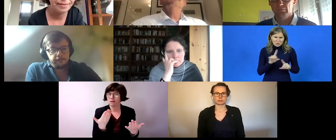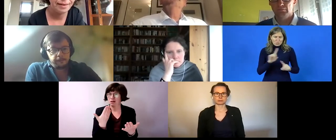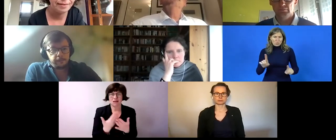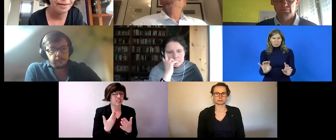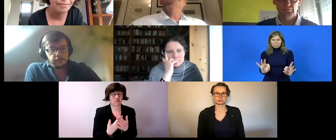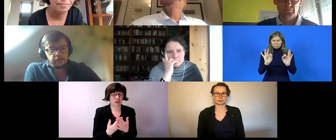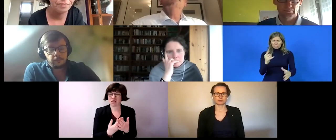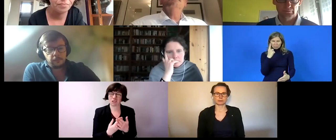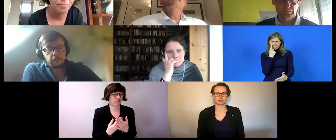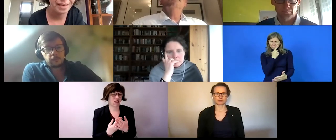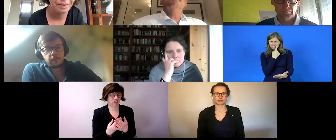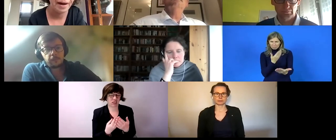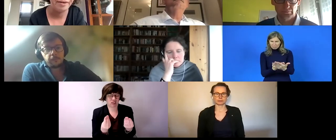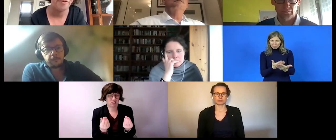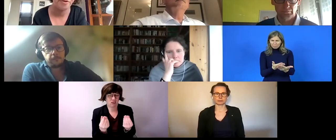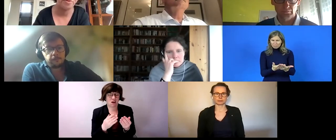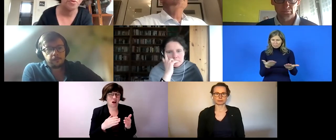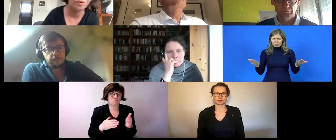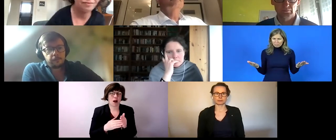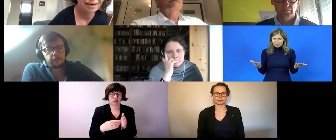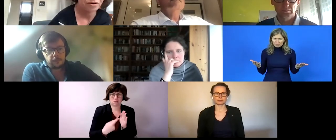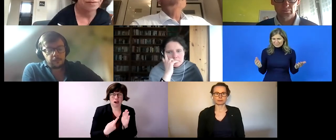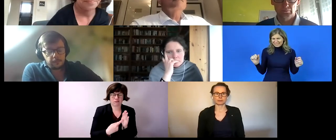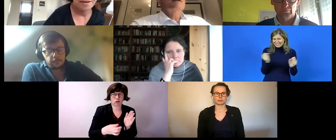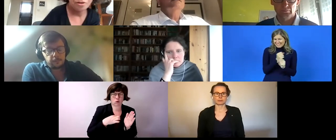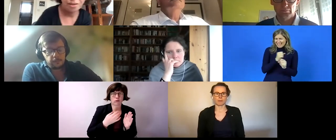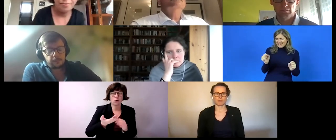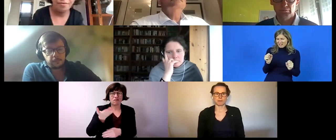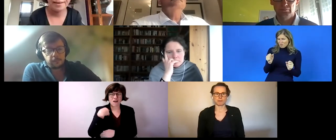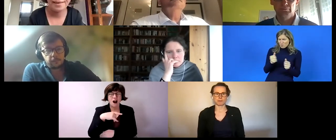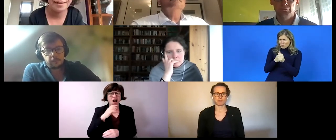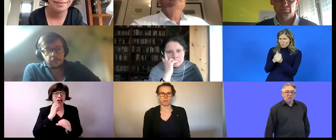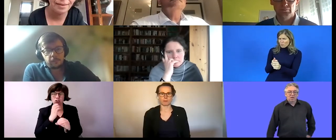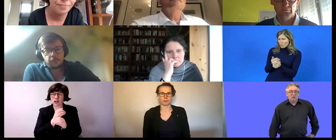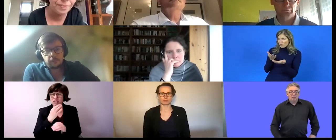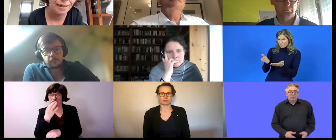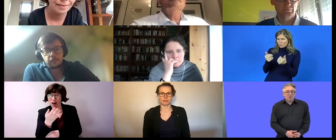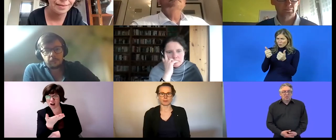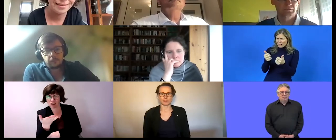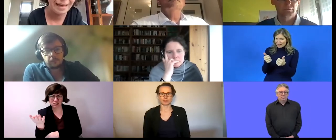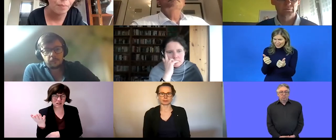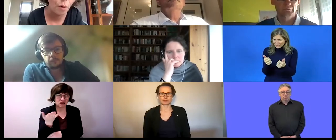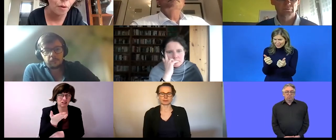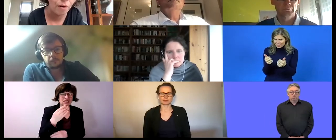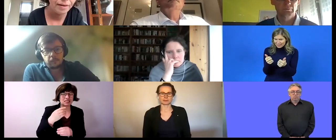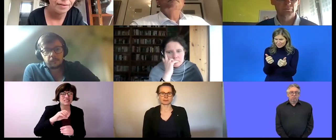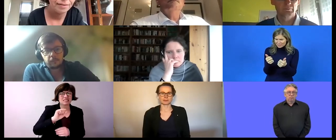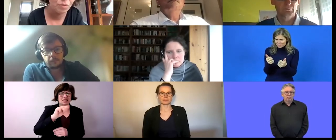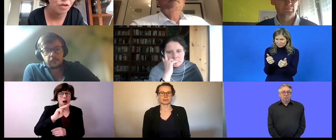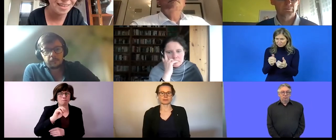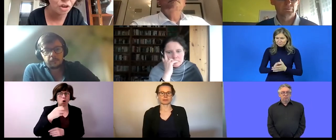hard facts and you can't really work on that basis and then in the chat